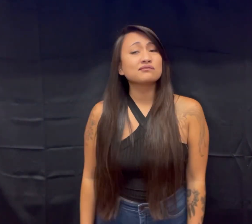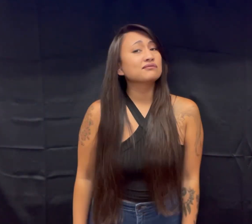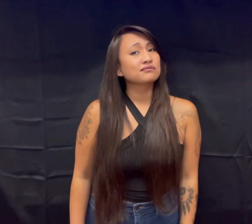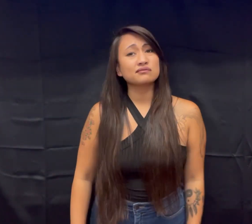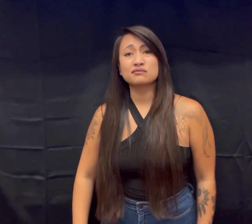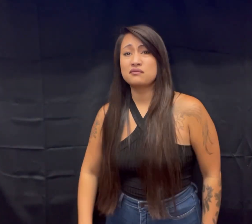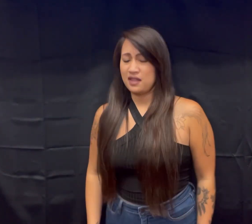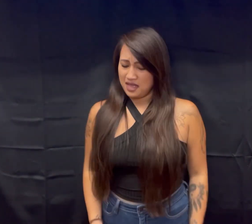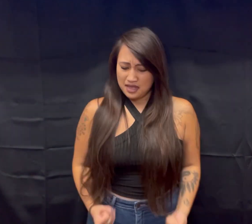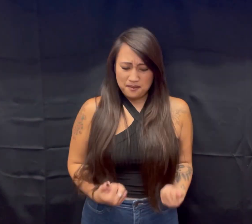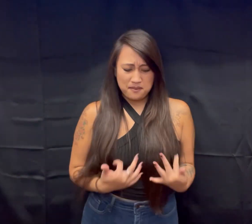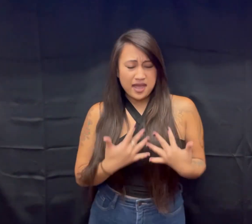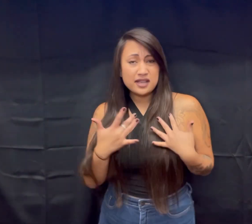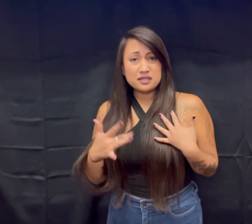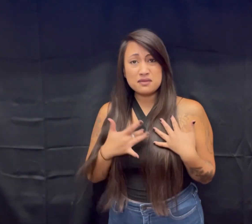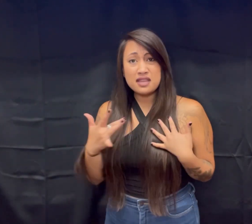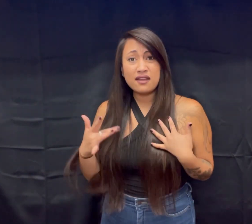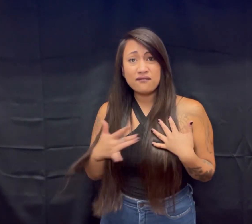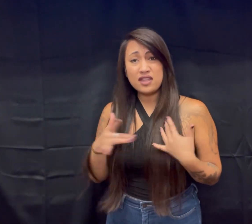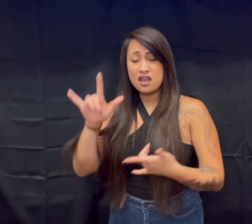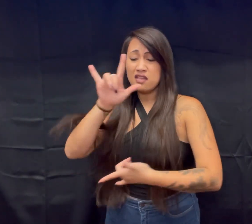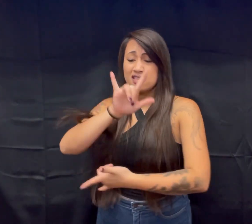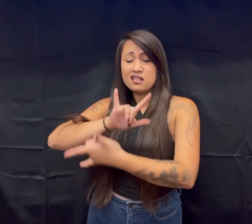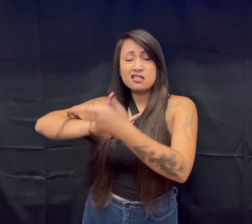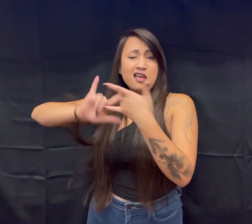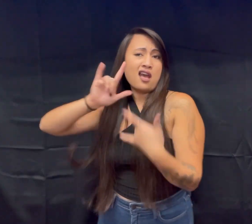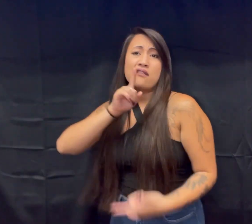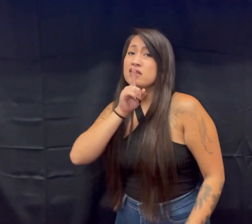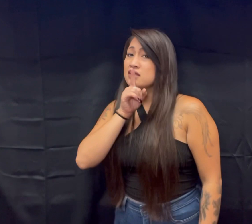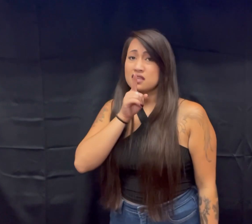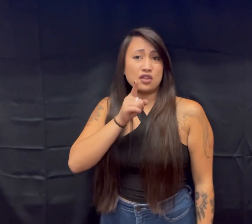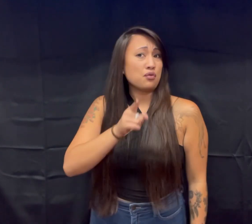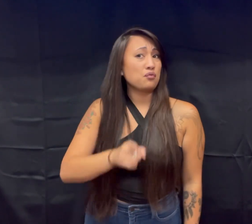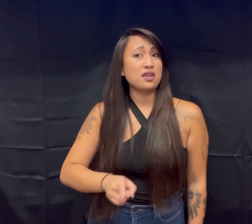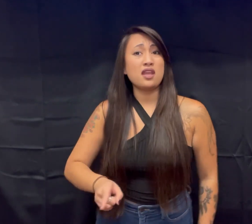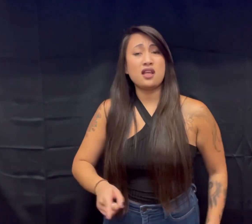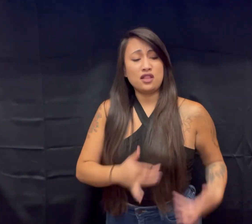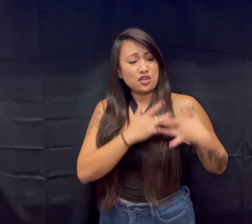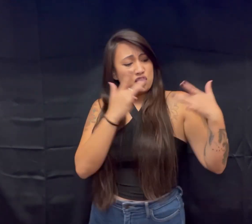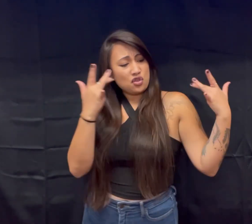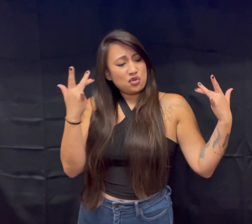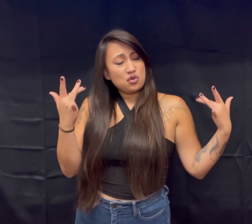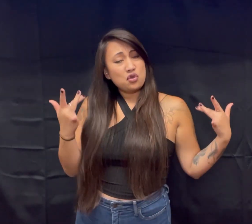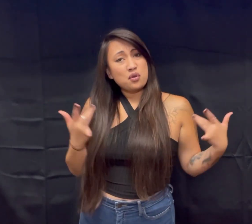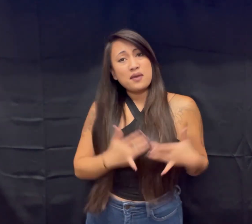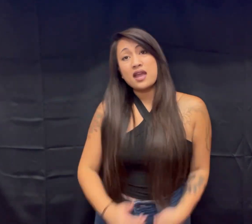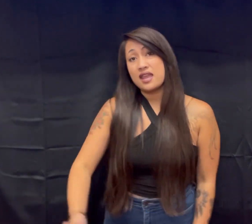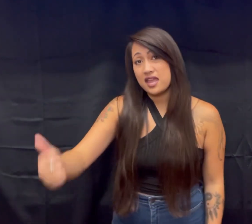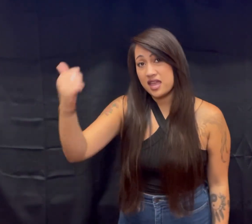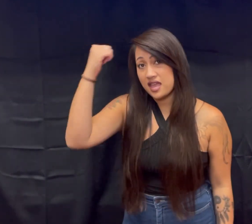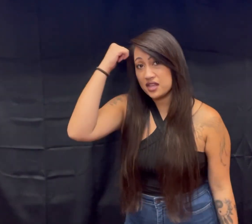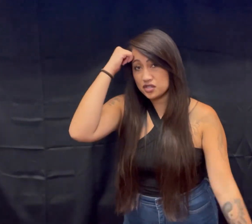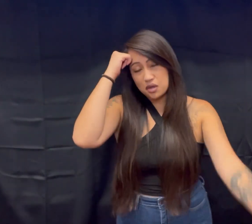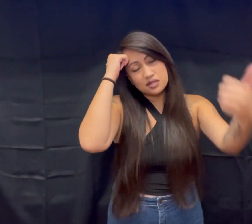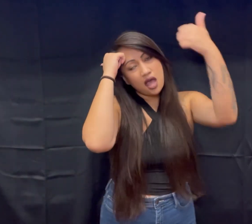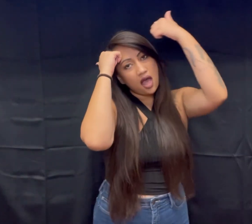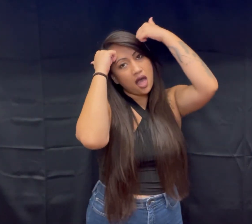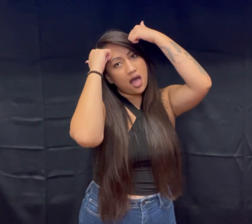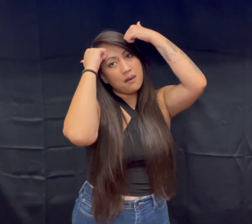Oh, the way it makes me feel that love isn't real Cupid is so dumb dumb